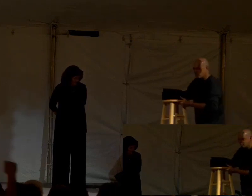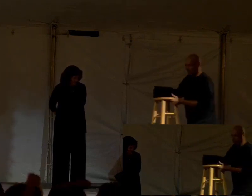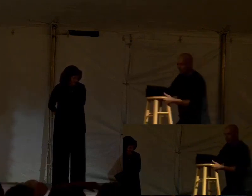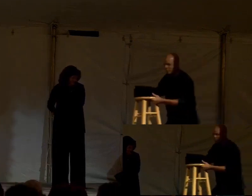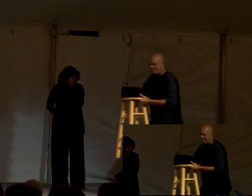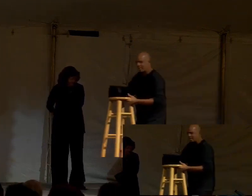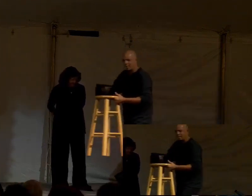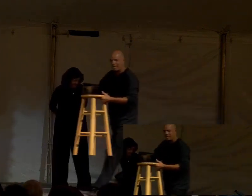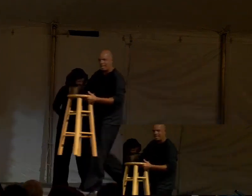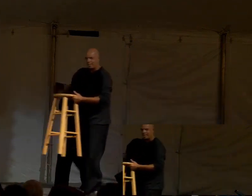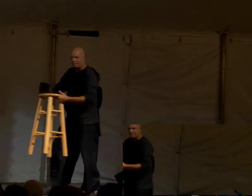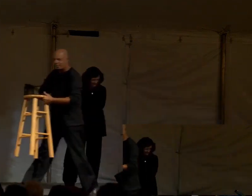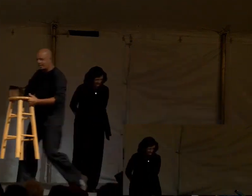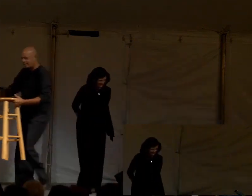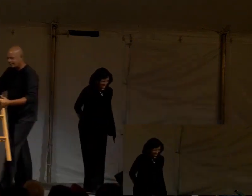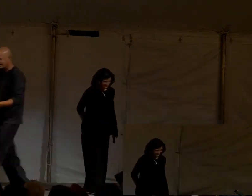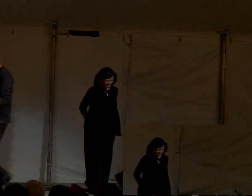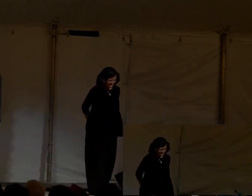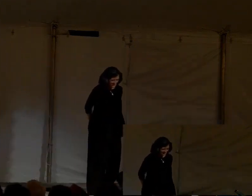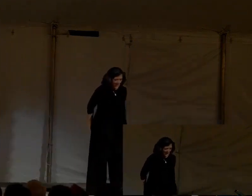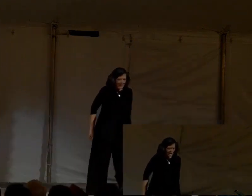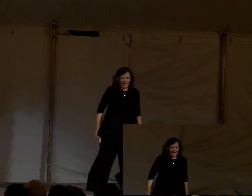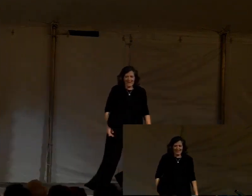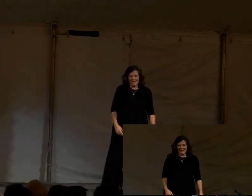I'm a sumo wrestler on a hunger strike.